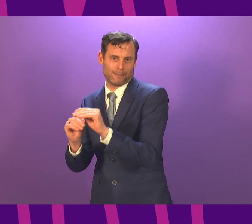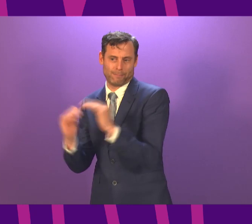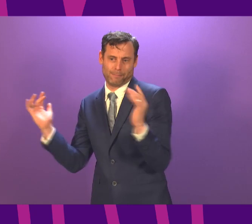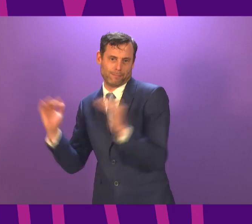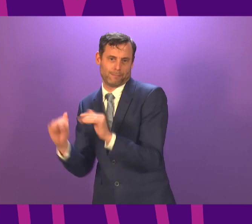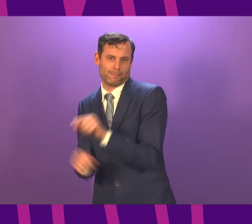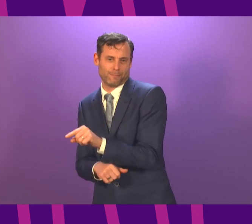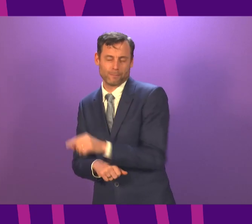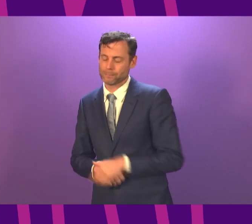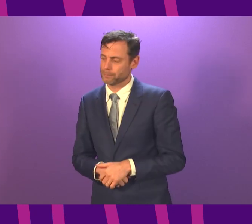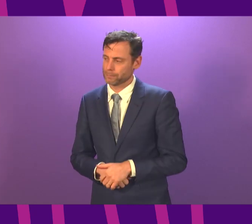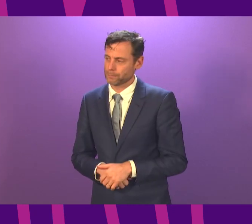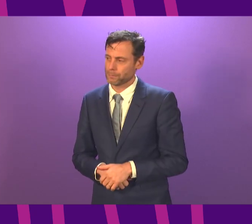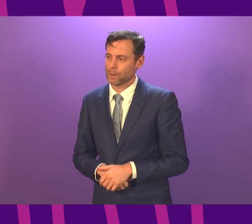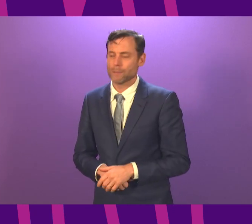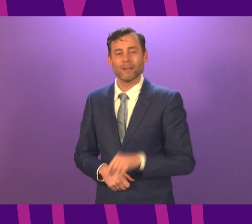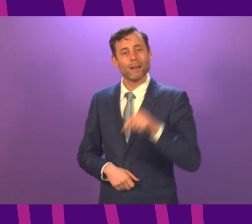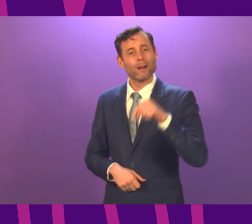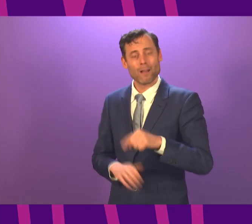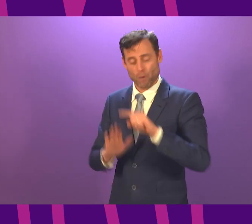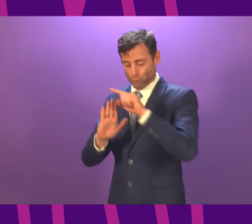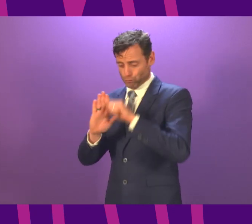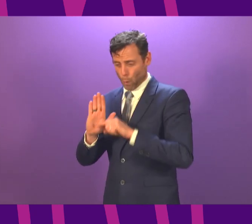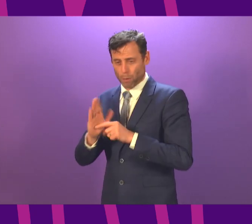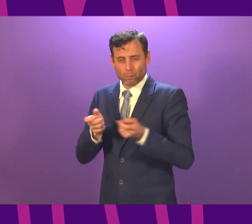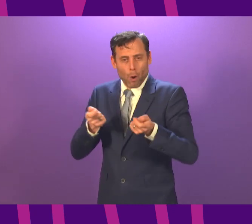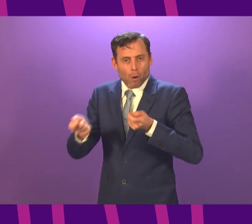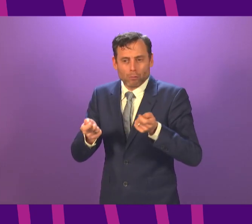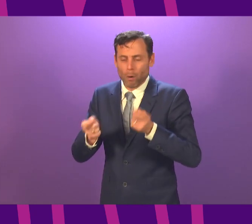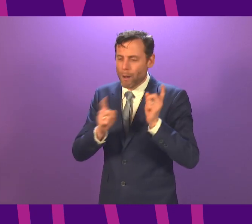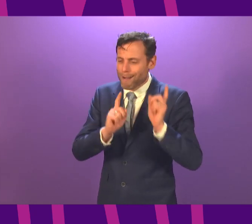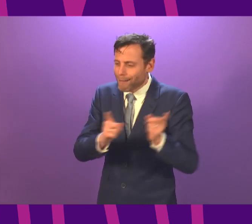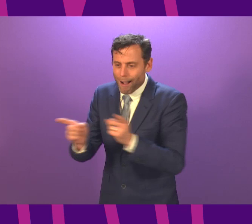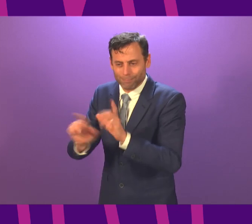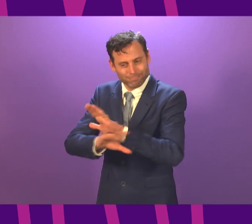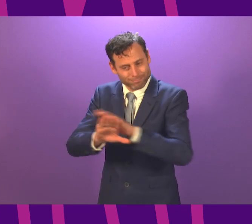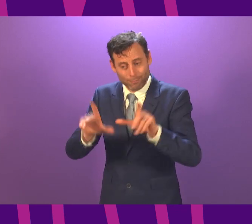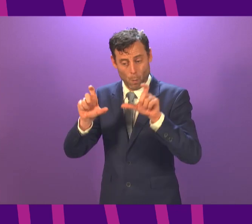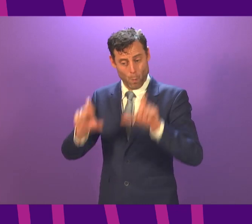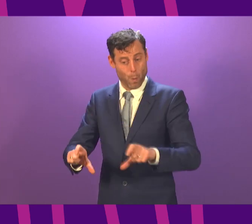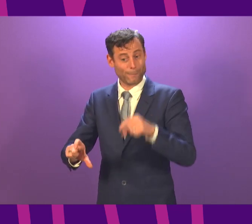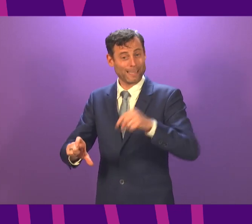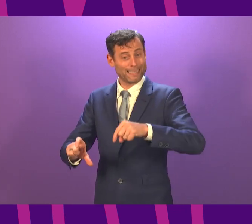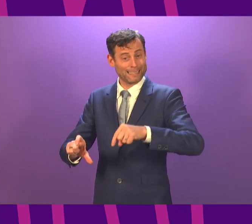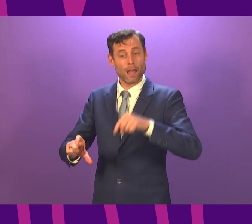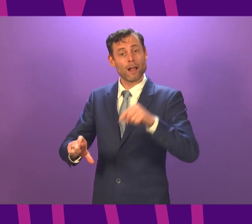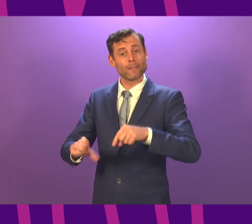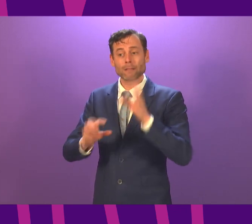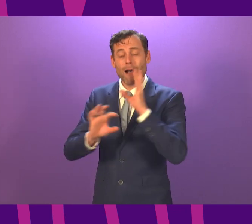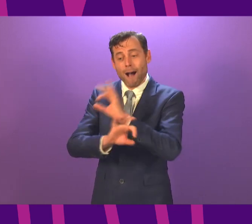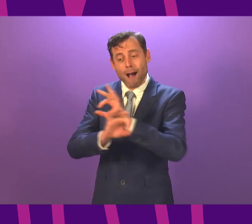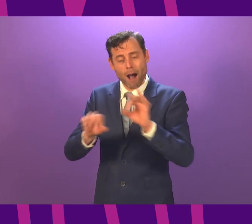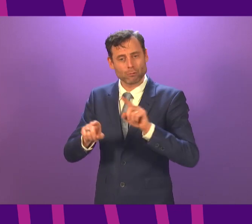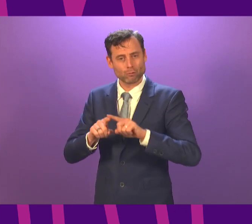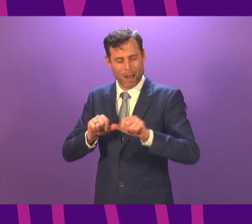I give an assurance that we will not keep them in place for any longer than is absolutely necessary. There will also be additional measures in